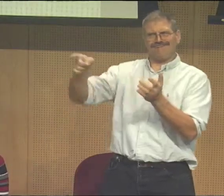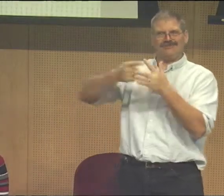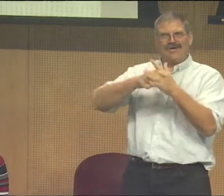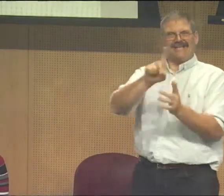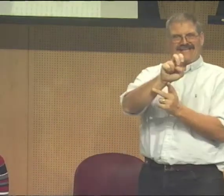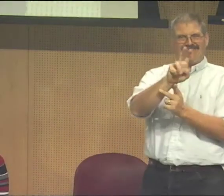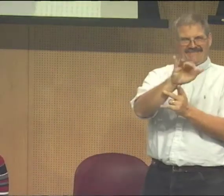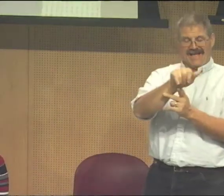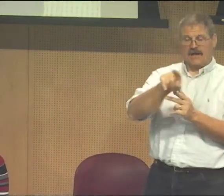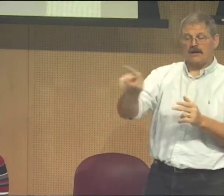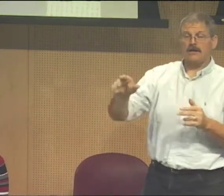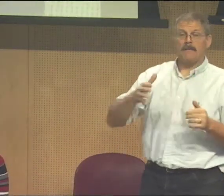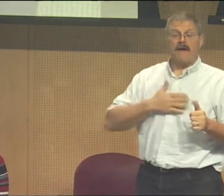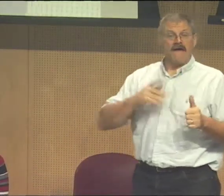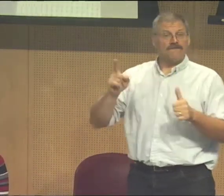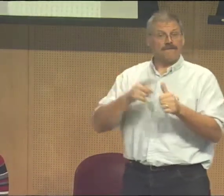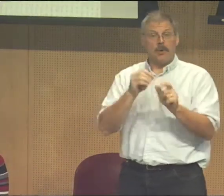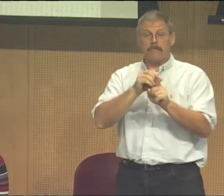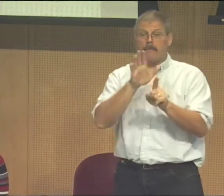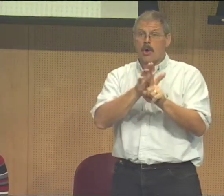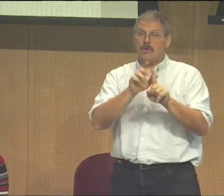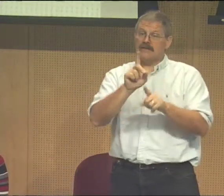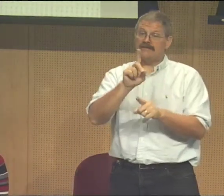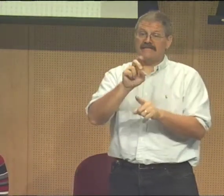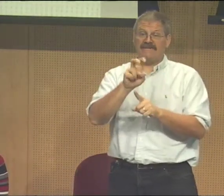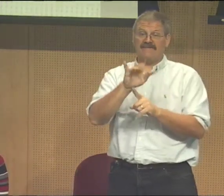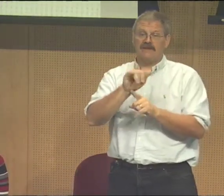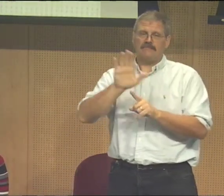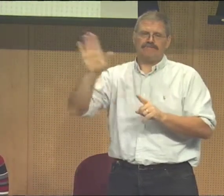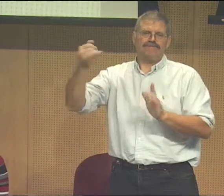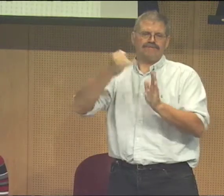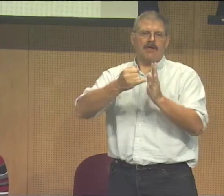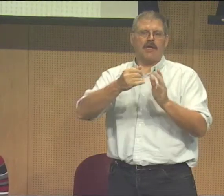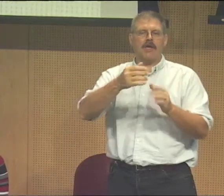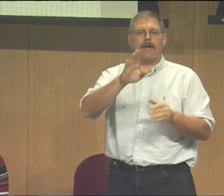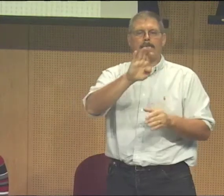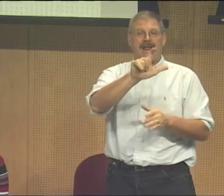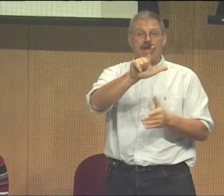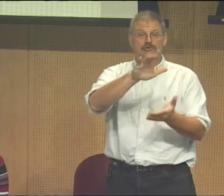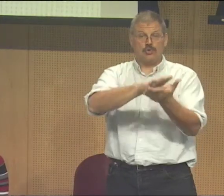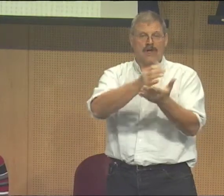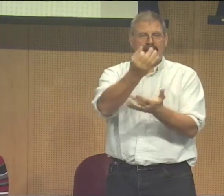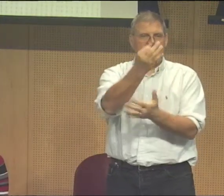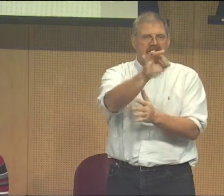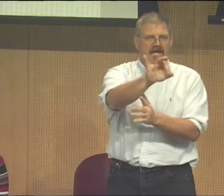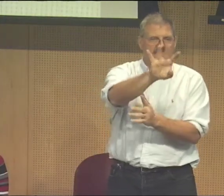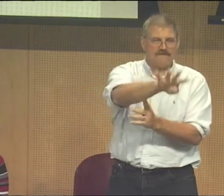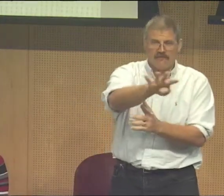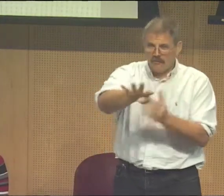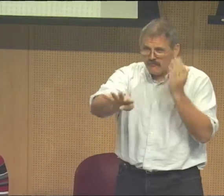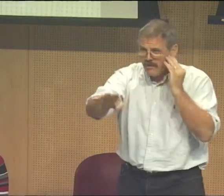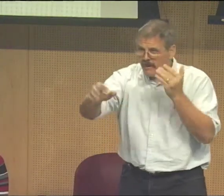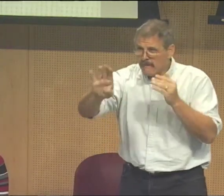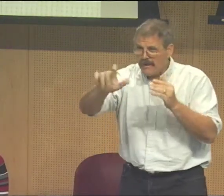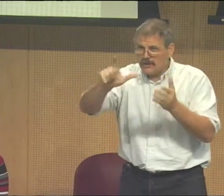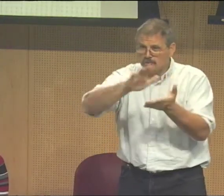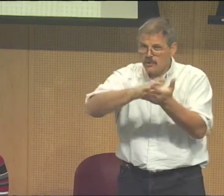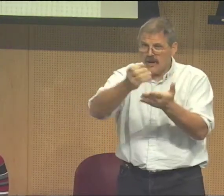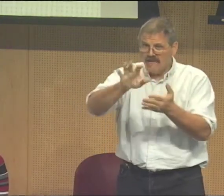because I saw that she's one of the founders of De'VIA, and when I was exposed to her, you know, she had a very famous piece